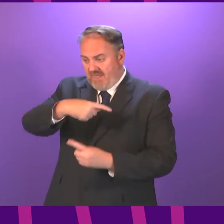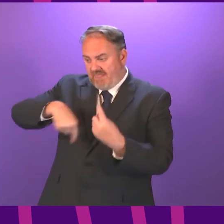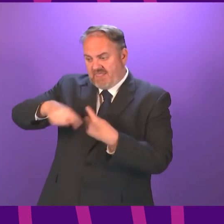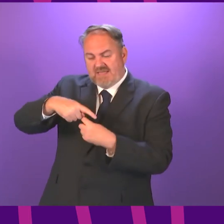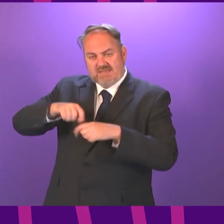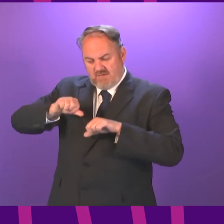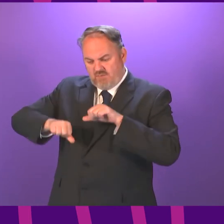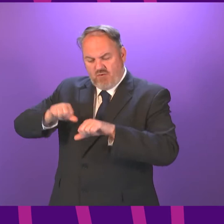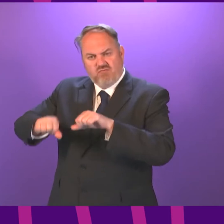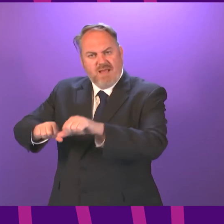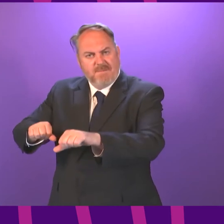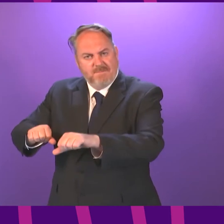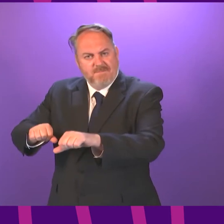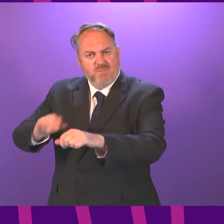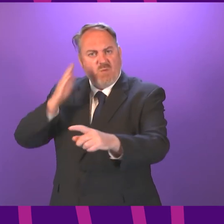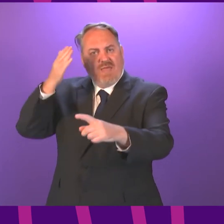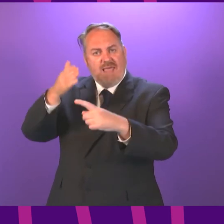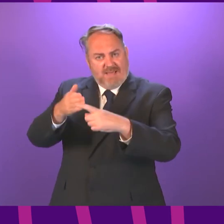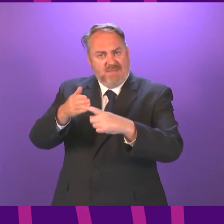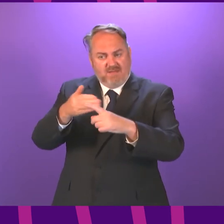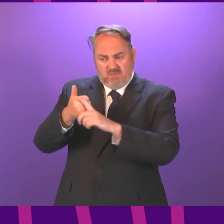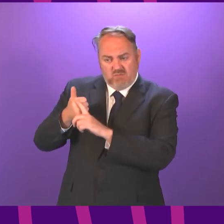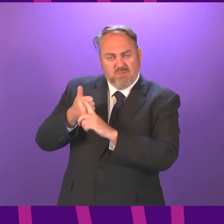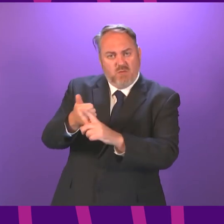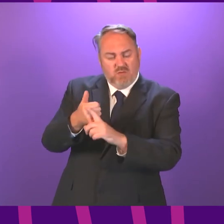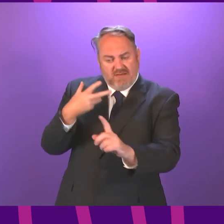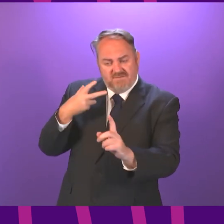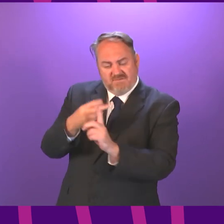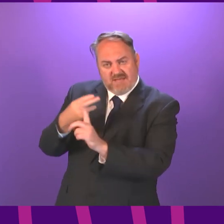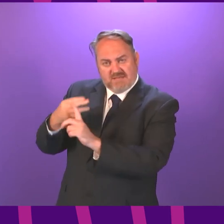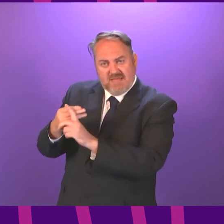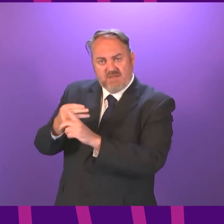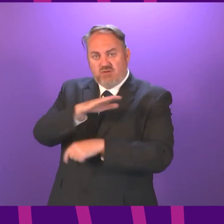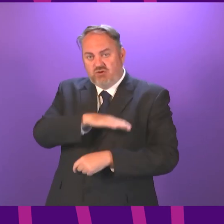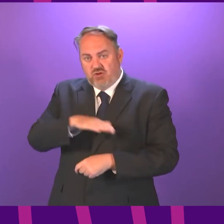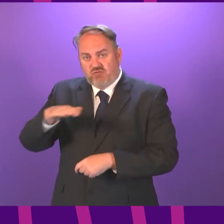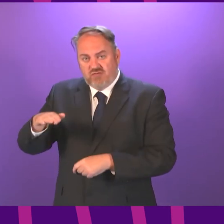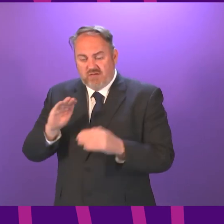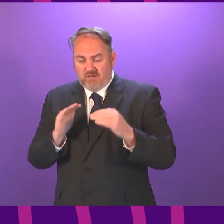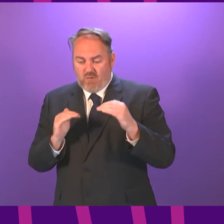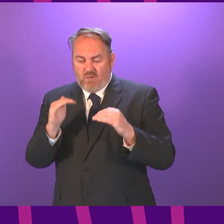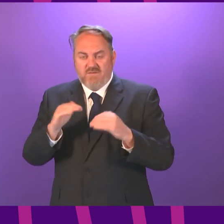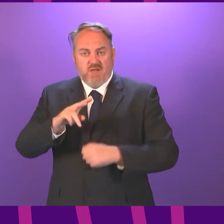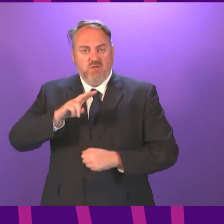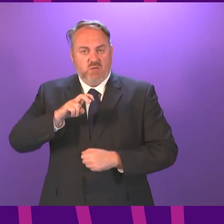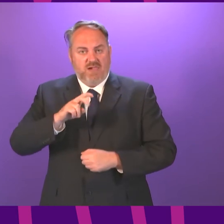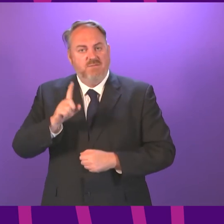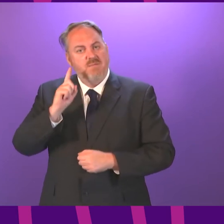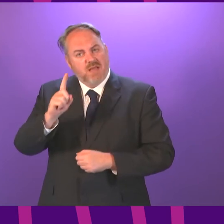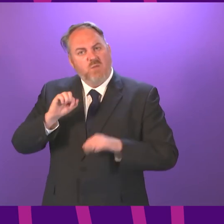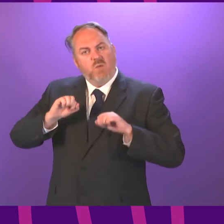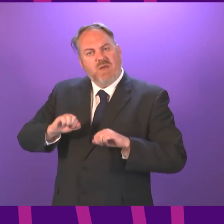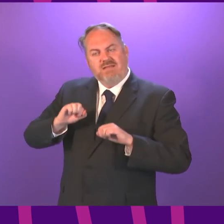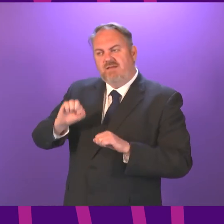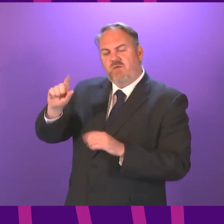programme to children over 12. Should the JCVI recommend that? Of course, it's the MHRA that